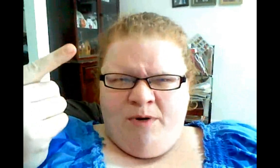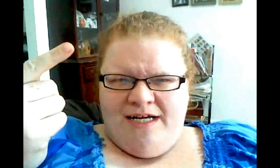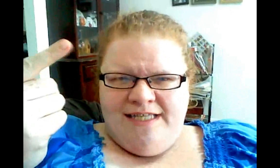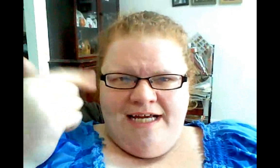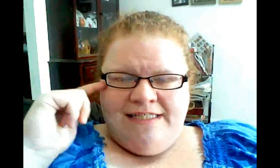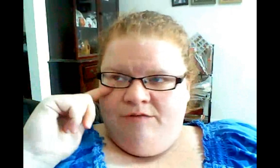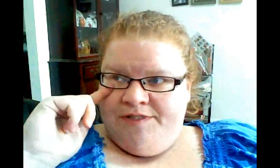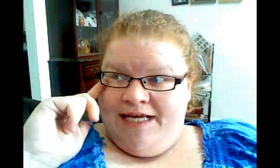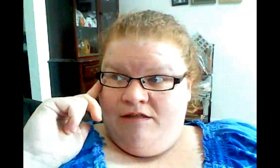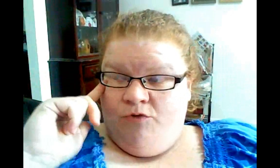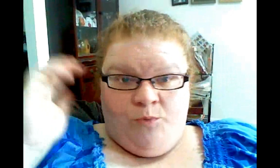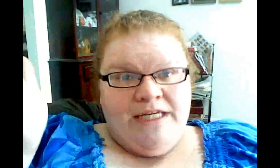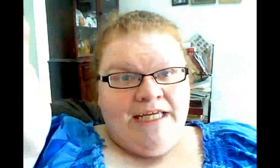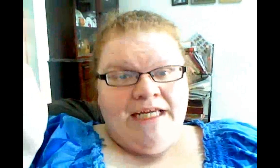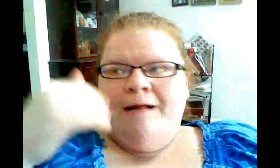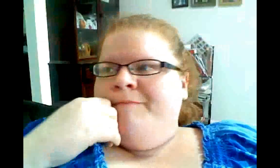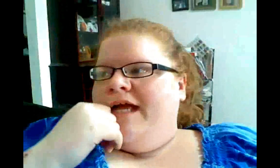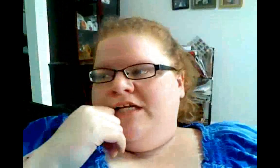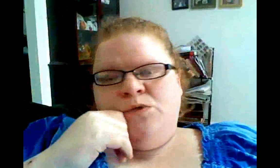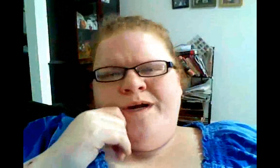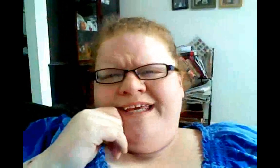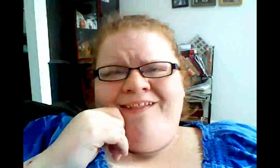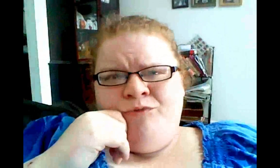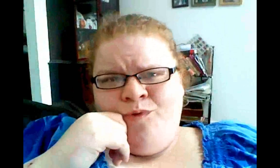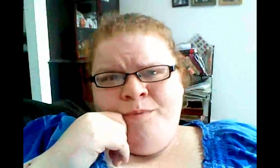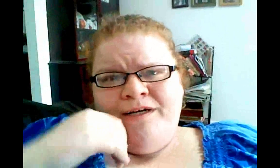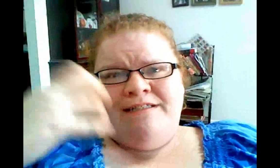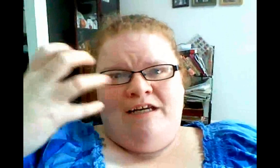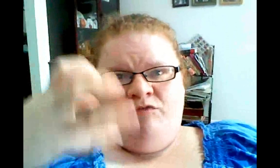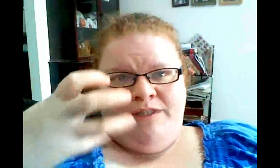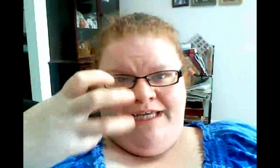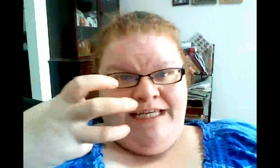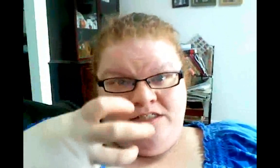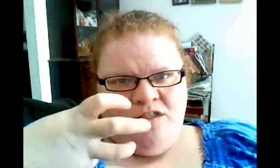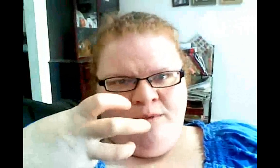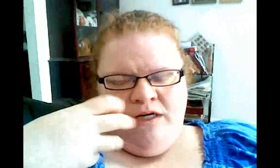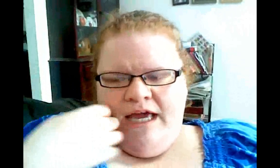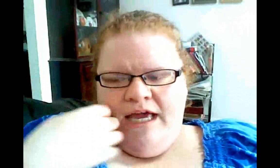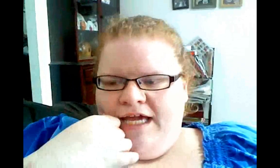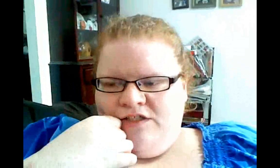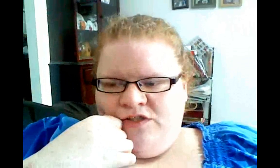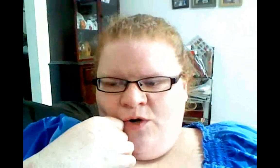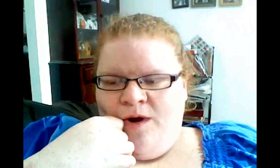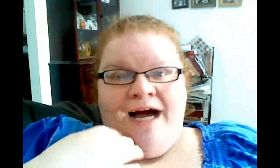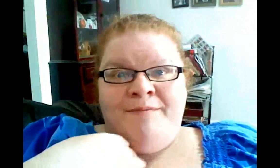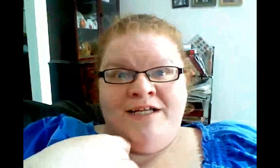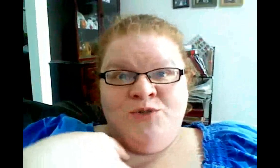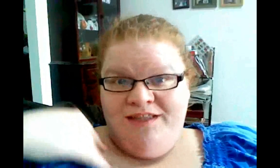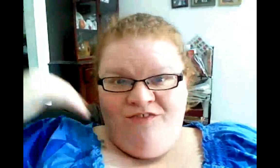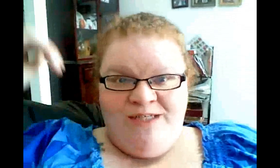process and resent the reading and just want to get through the book instead of really get into the book. And so I'm not doing the 50-day